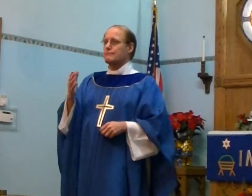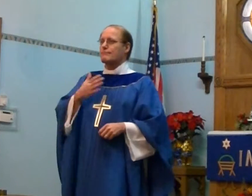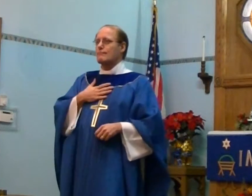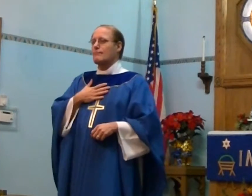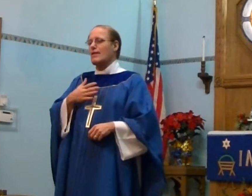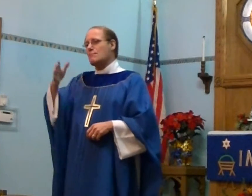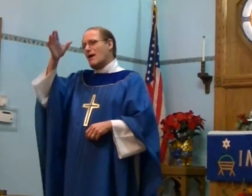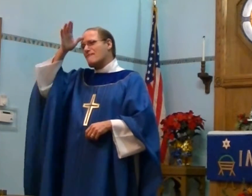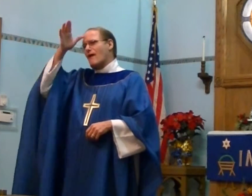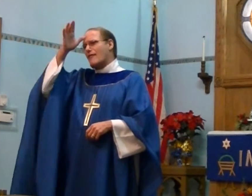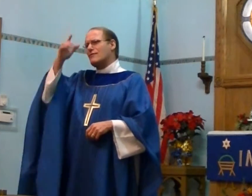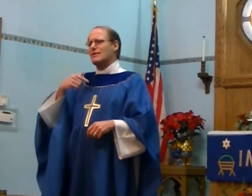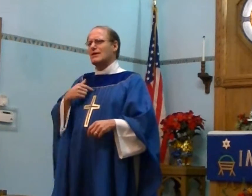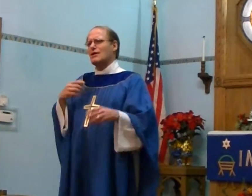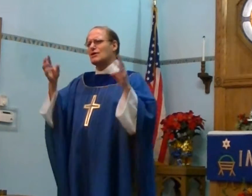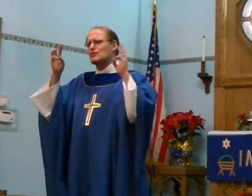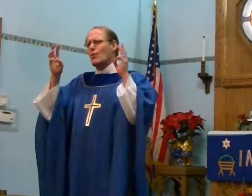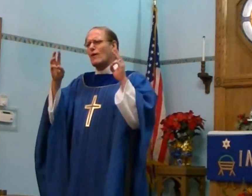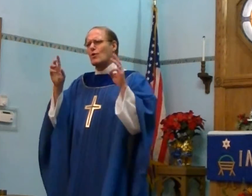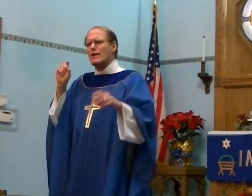my father do I worry